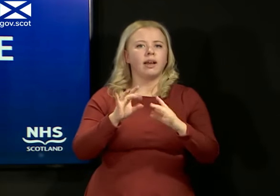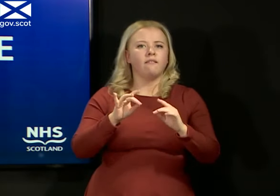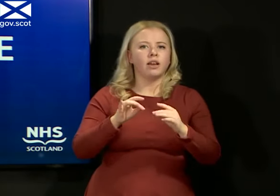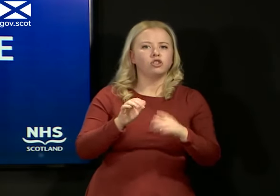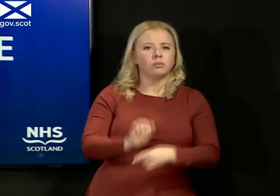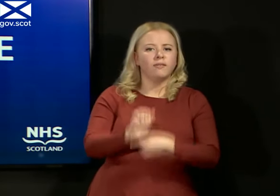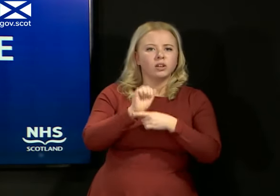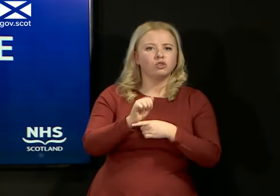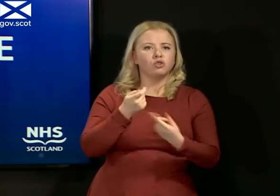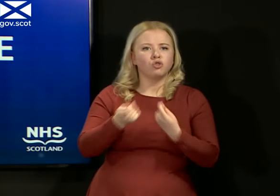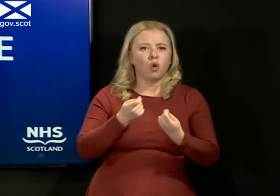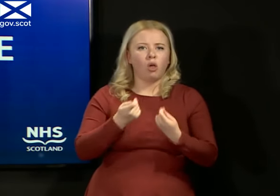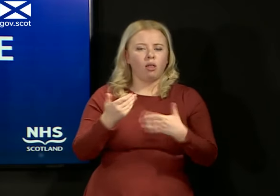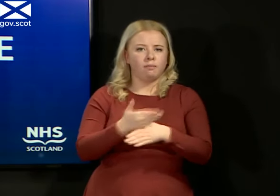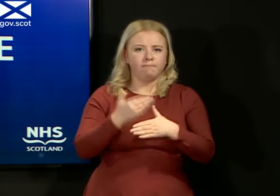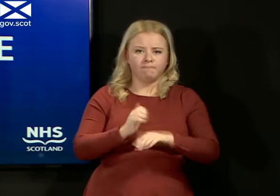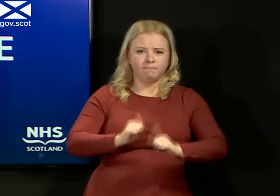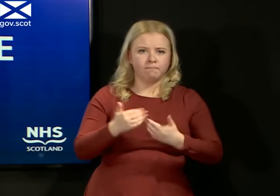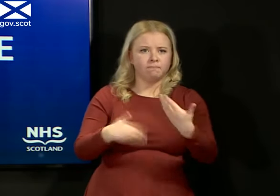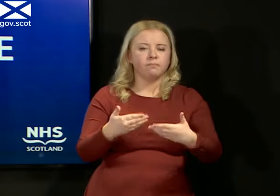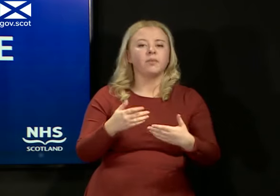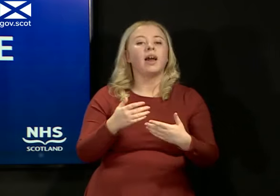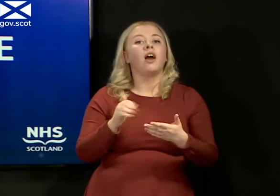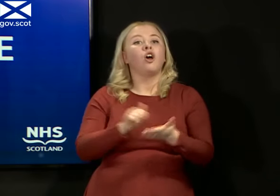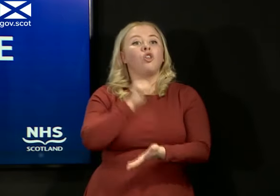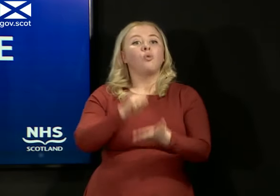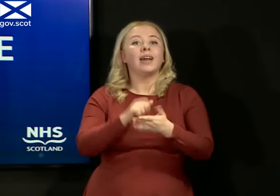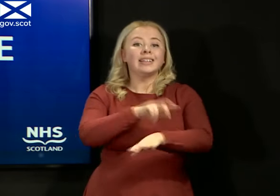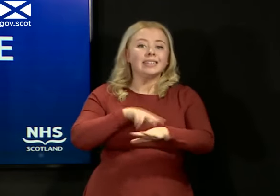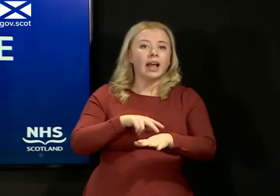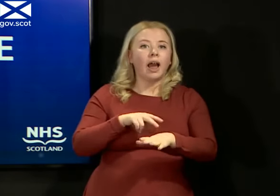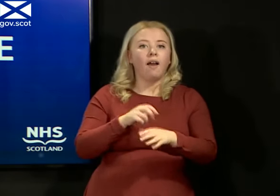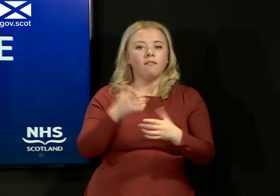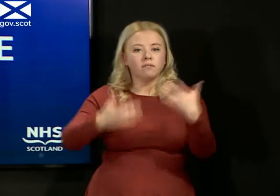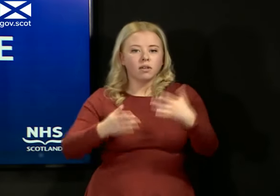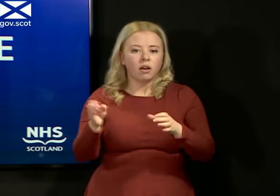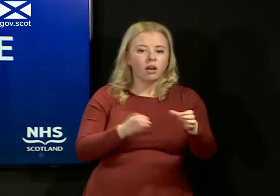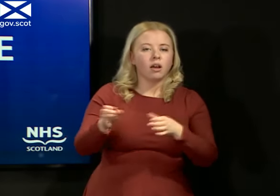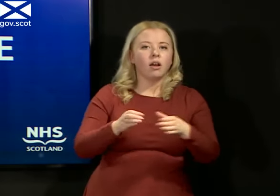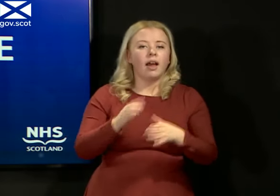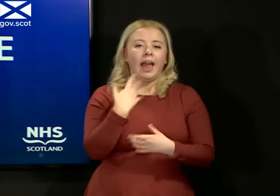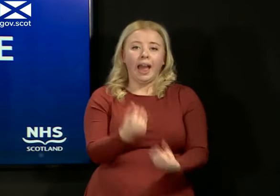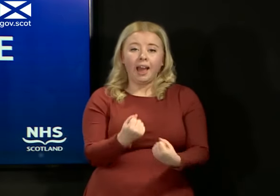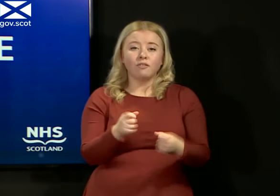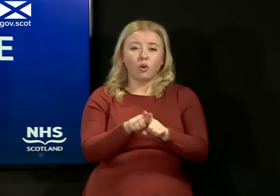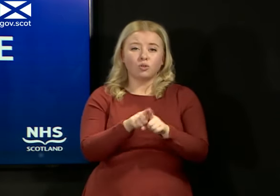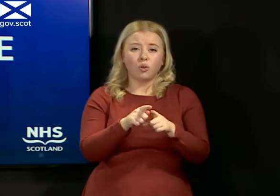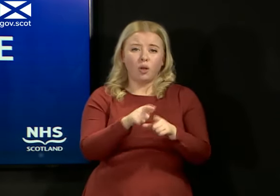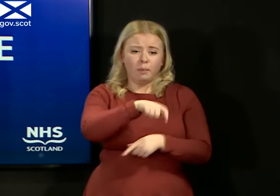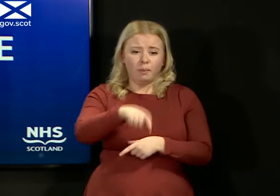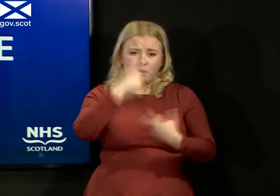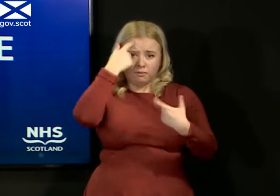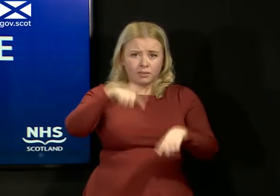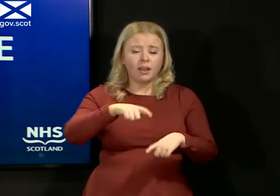practised, that the right staffing ratios are there, and that the residents are receiving the quality of care